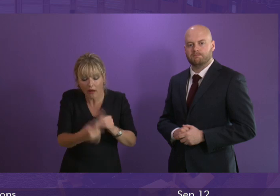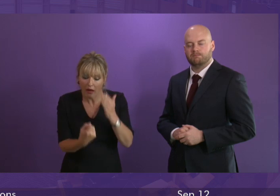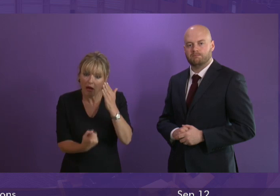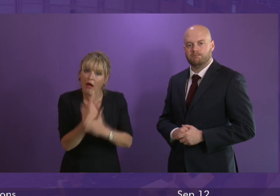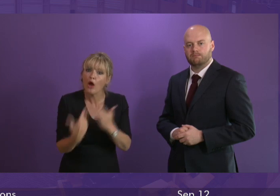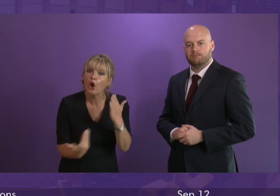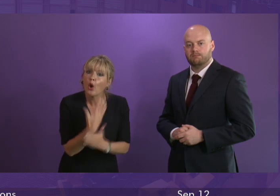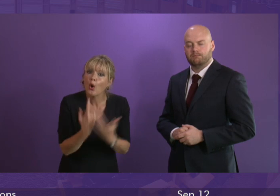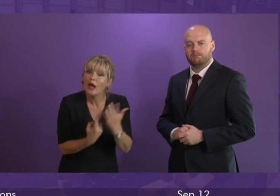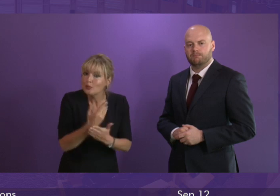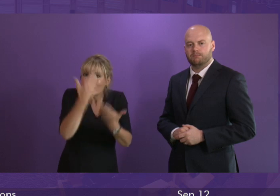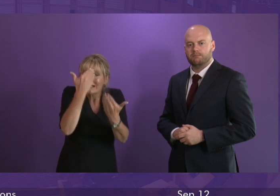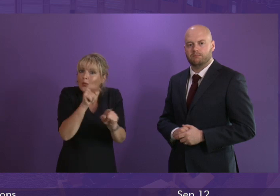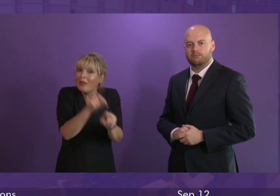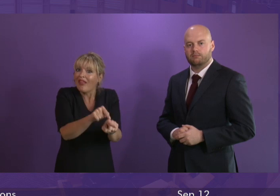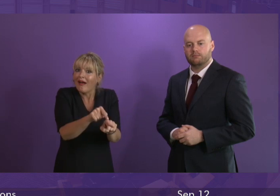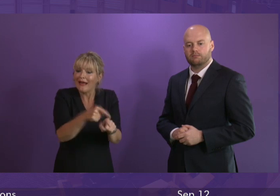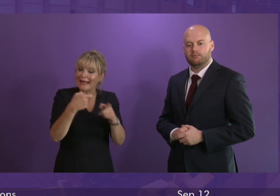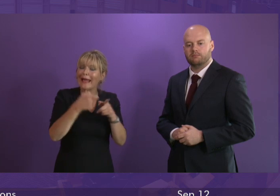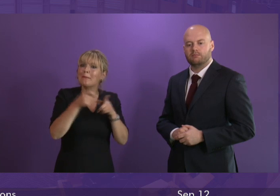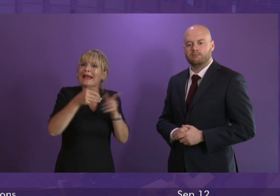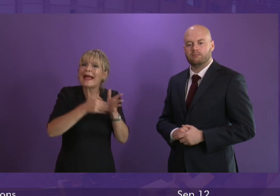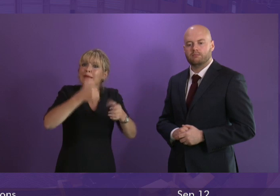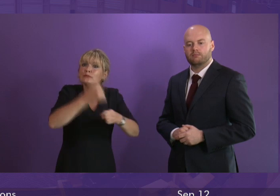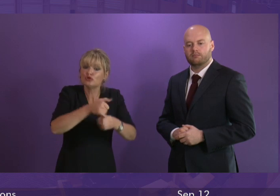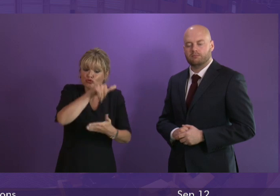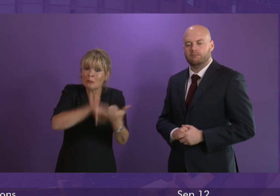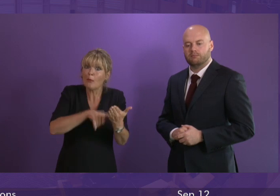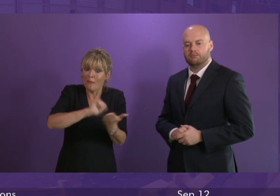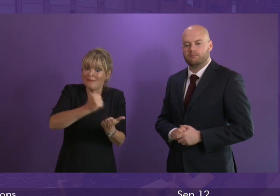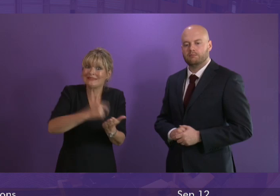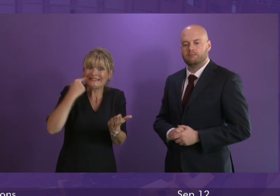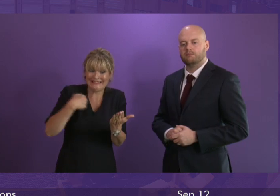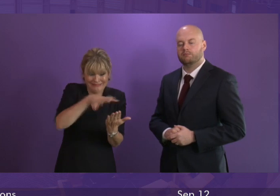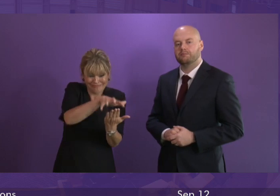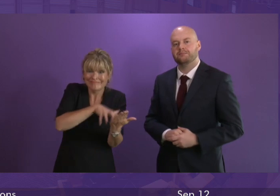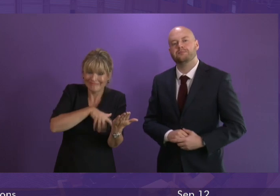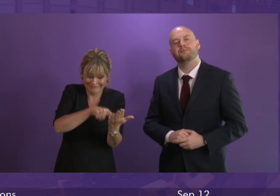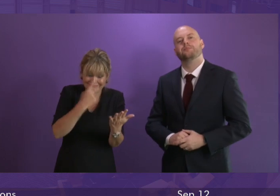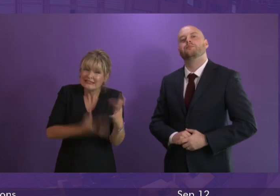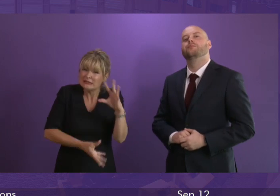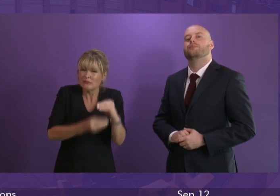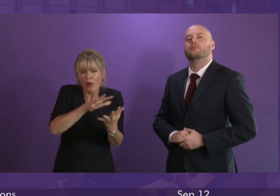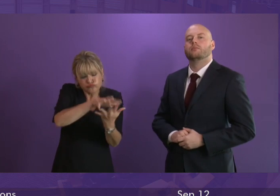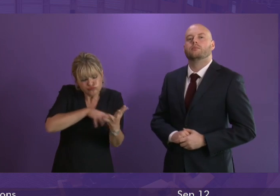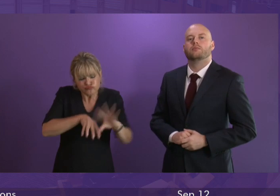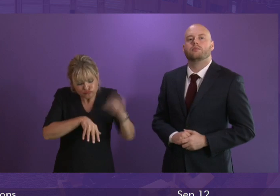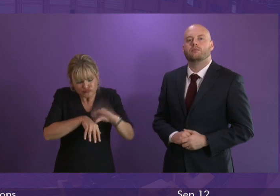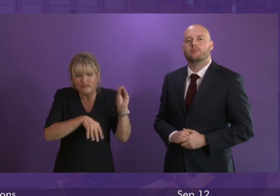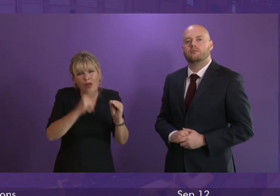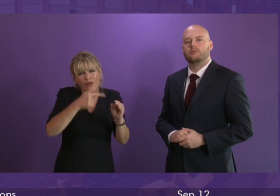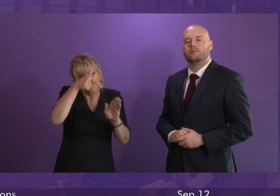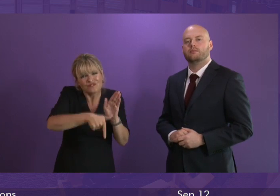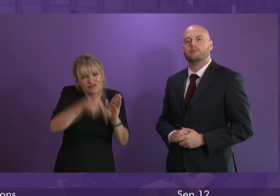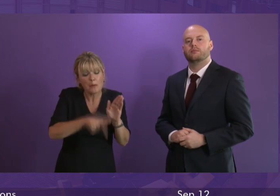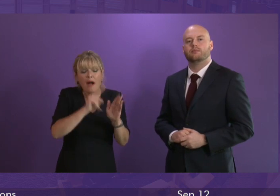been known to us. The KPMG report published yesterday sets out, in summary, it's a long and a technical report,